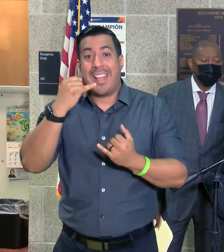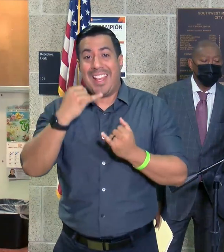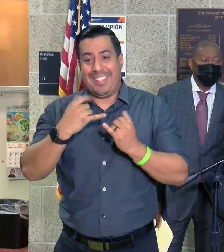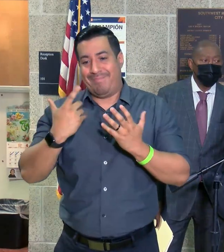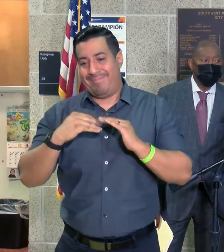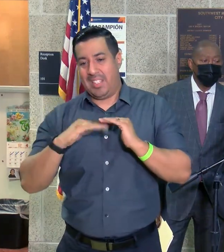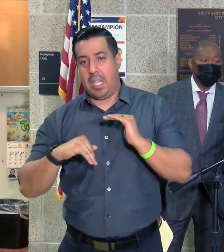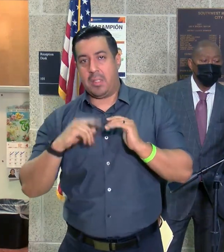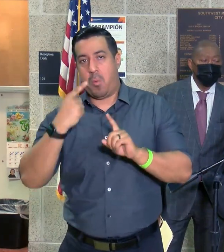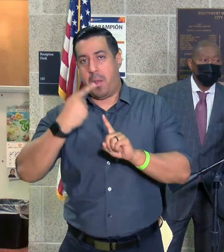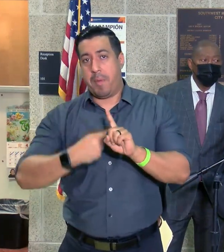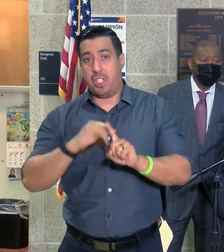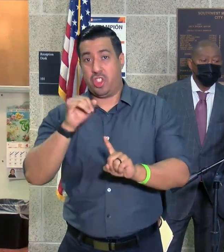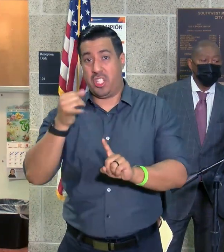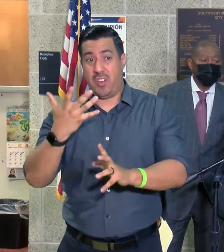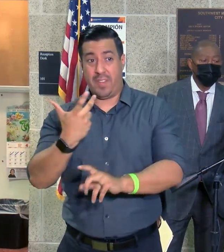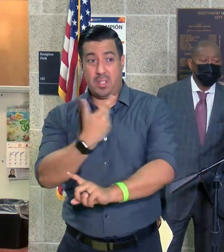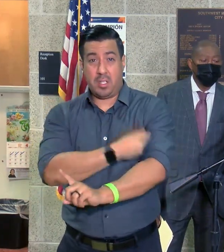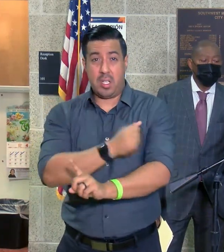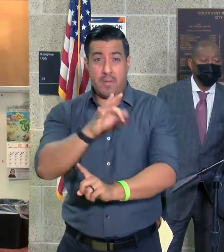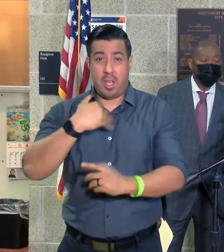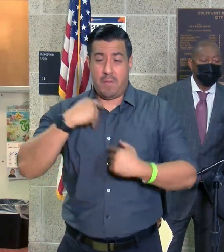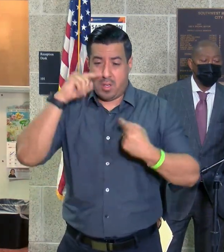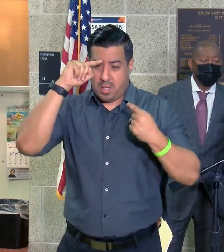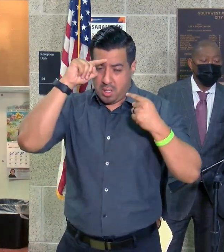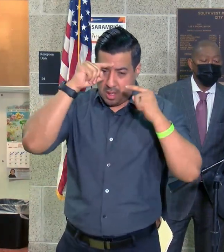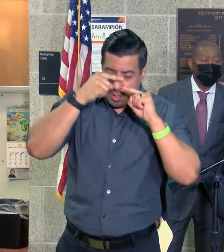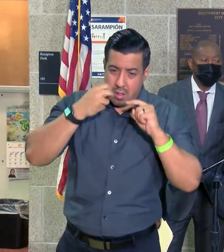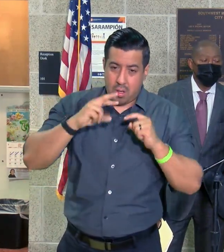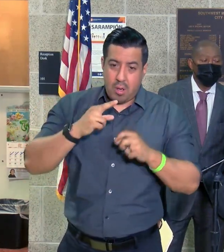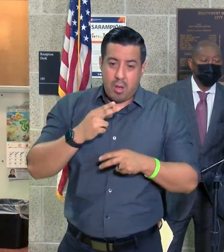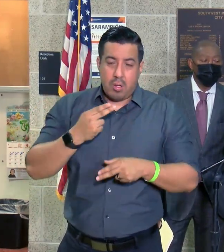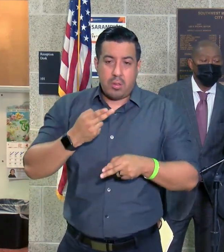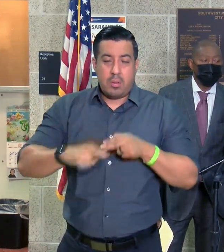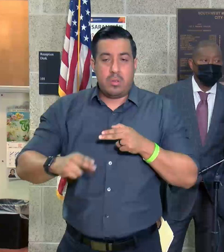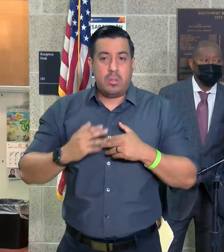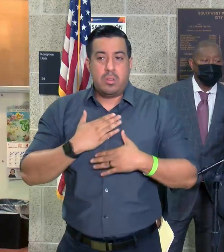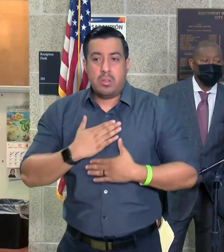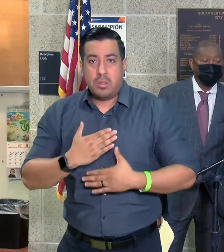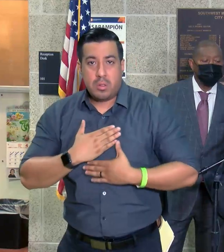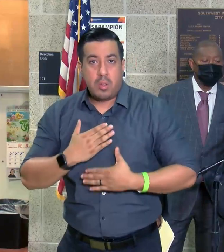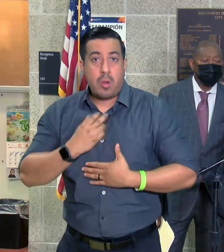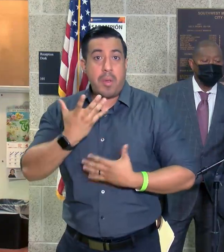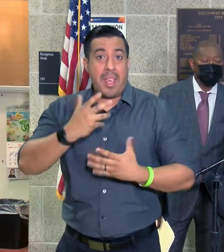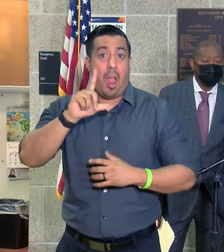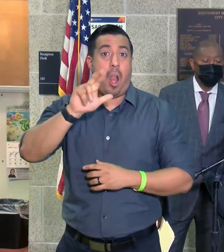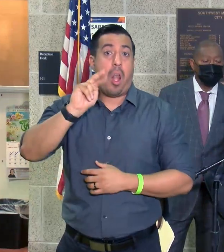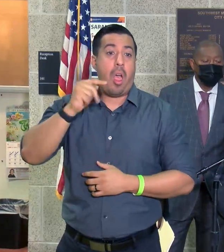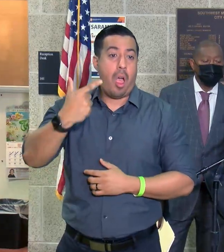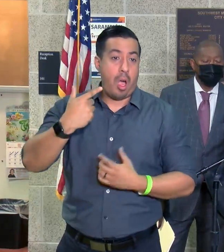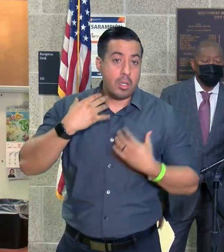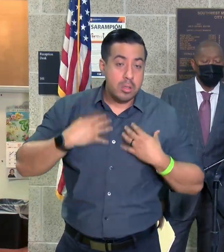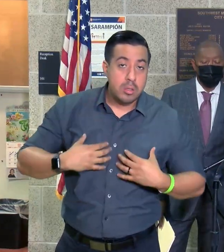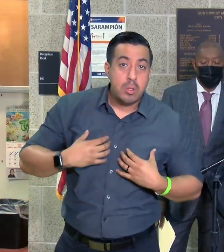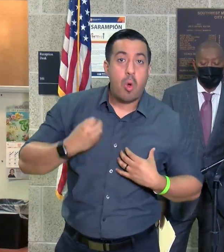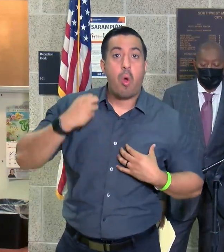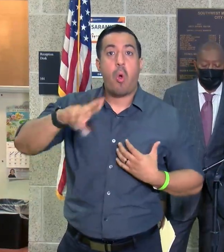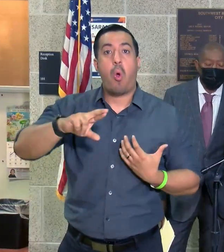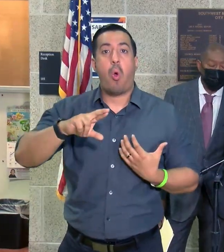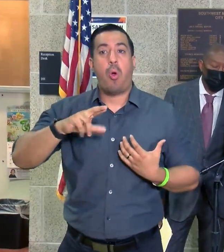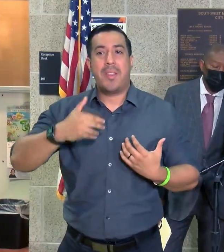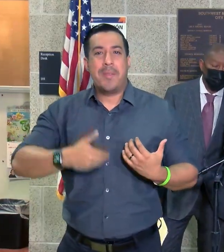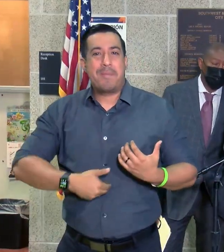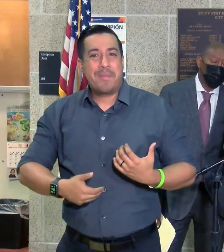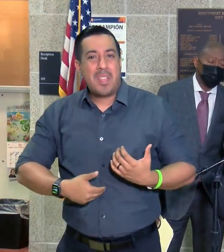vaccine, if you develop severe headache, shortness of breath because you can get blood clots in your lungs, if you get abdominal pain because you can develop